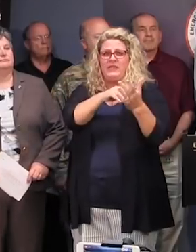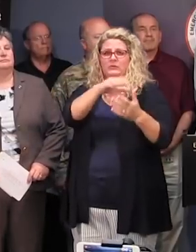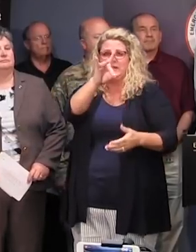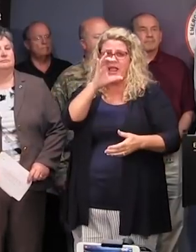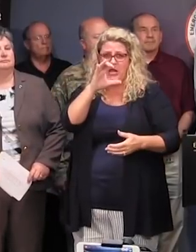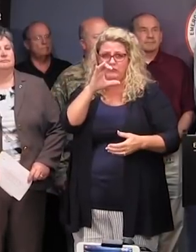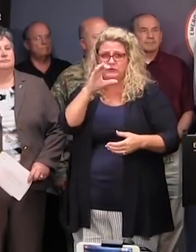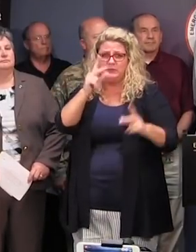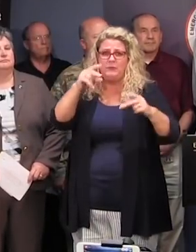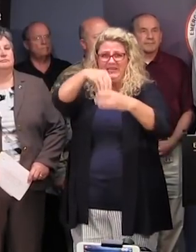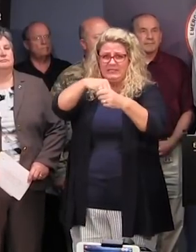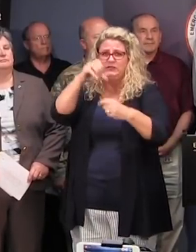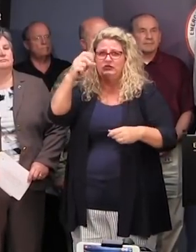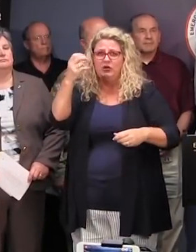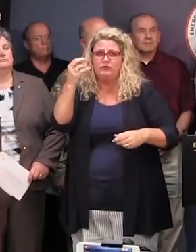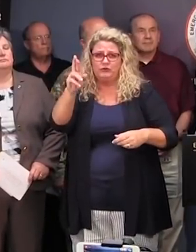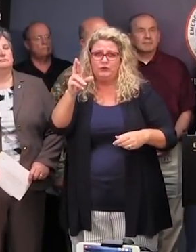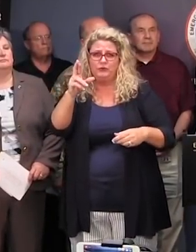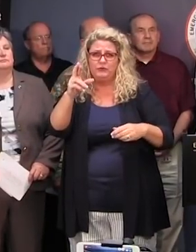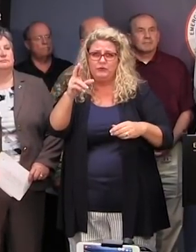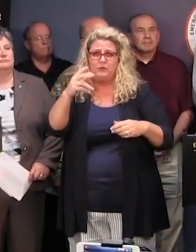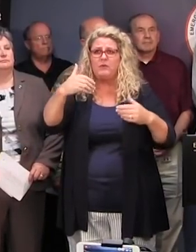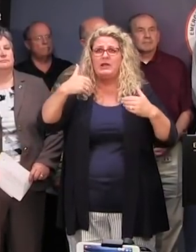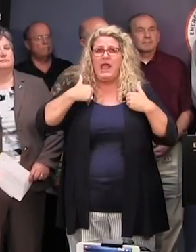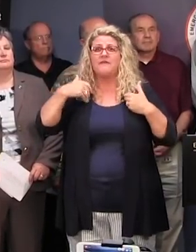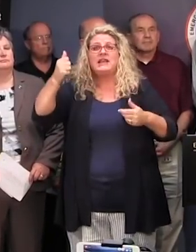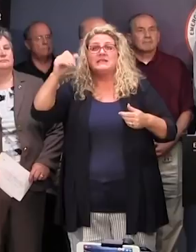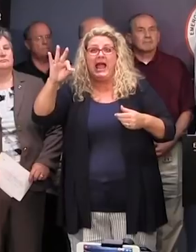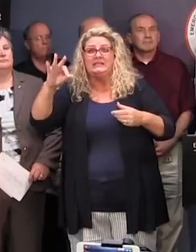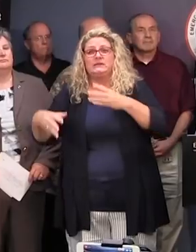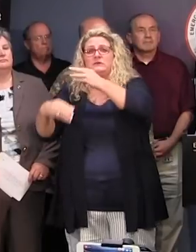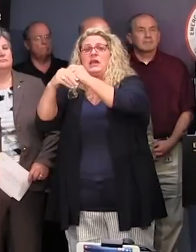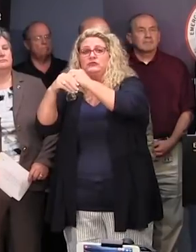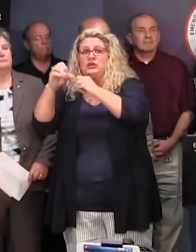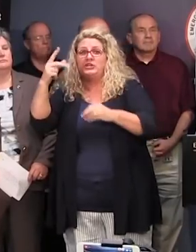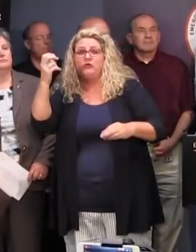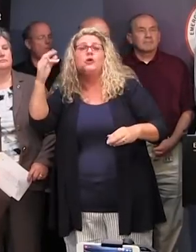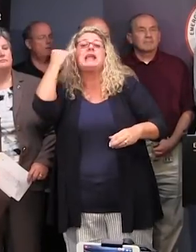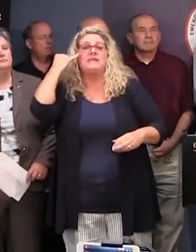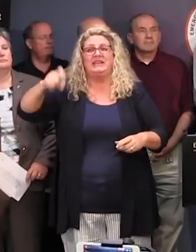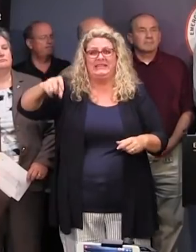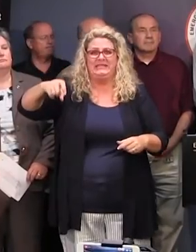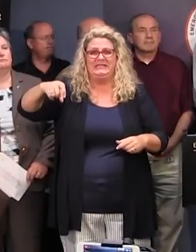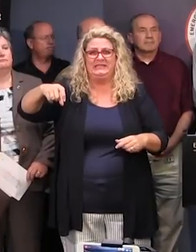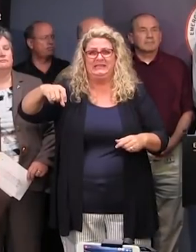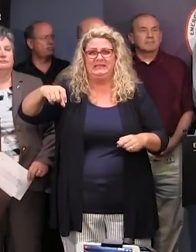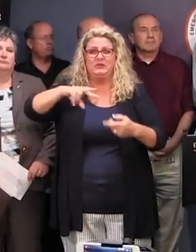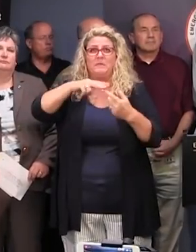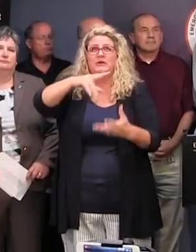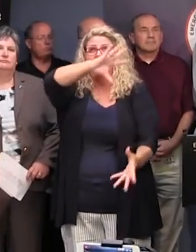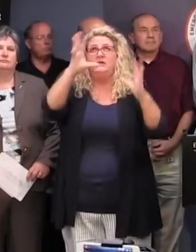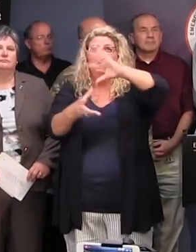Carolina in shelters. There are 19 additional shelters on standby that would increase our capacity by an additional